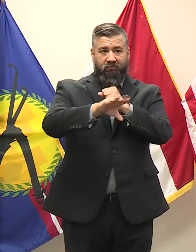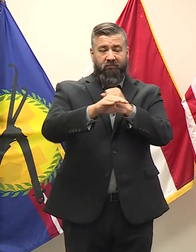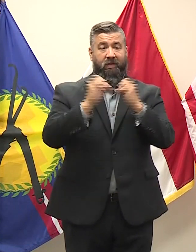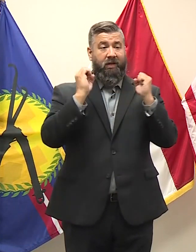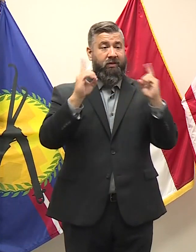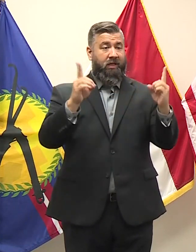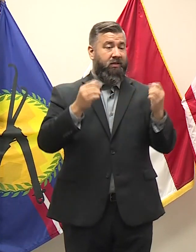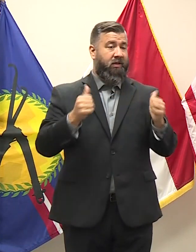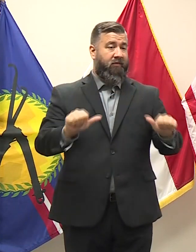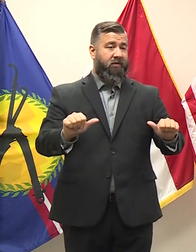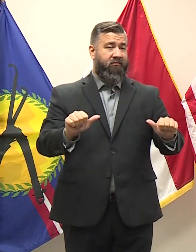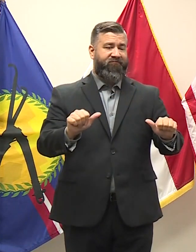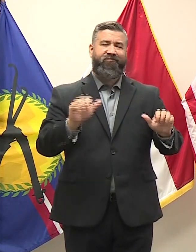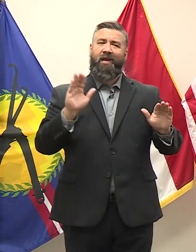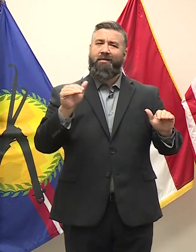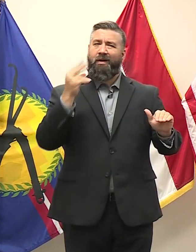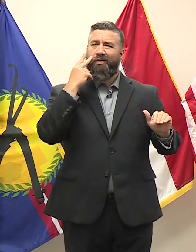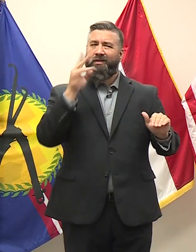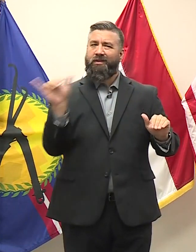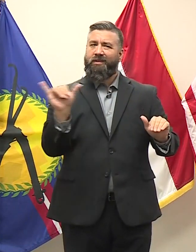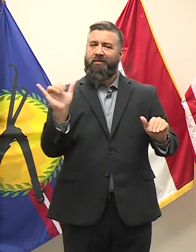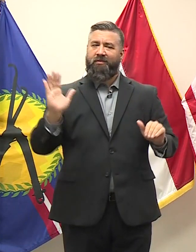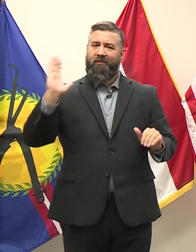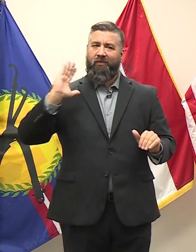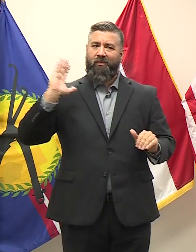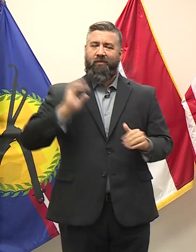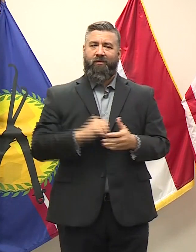And I expect we'll see the same thing as we saw before,